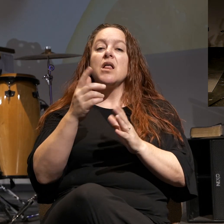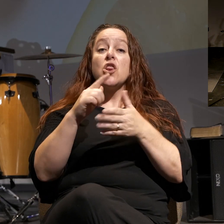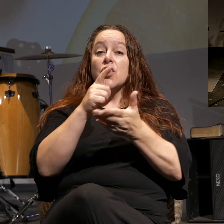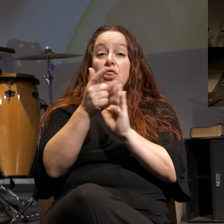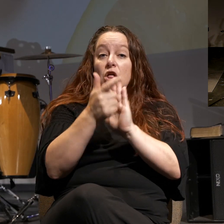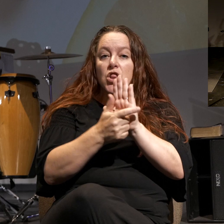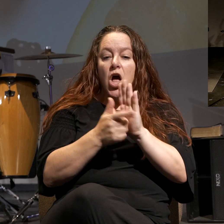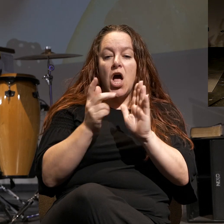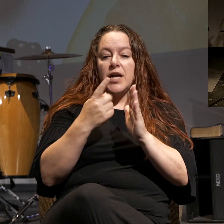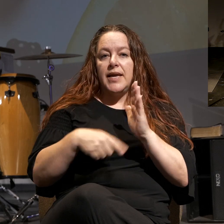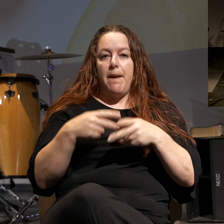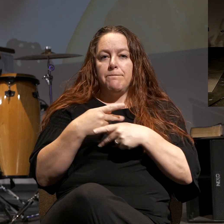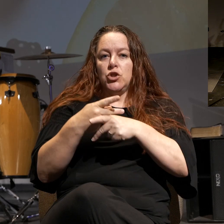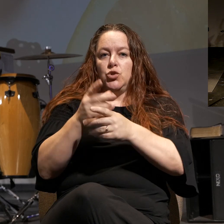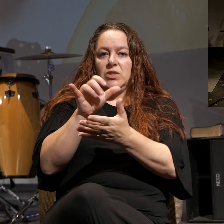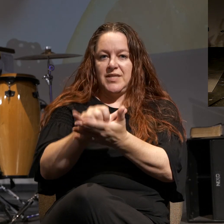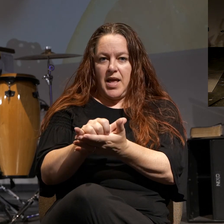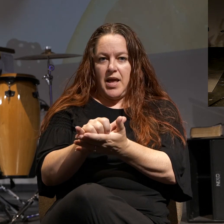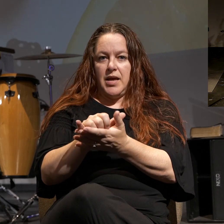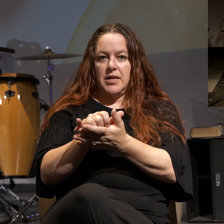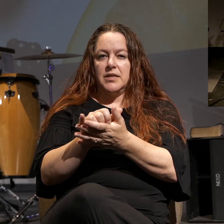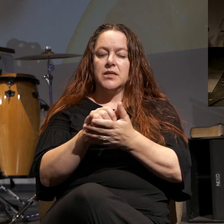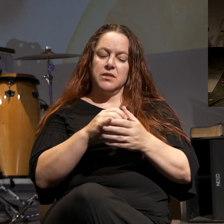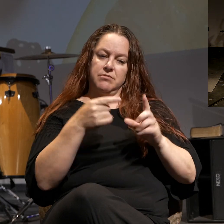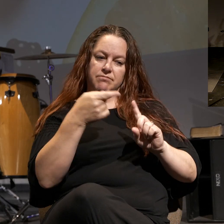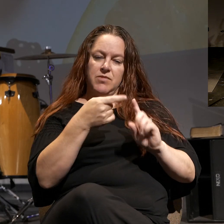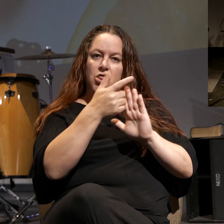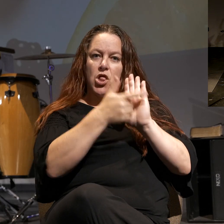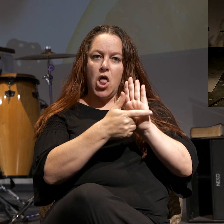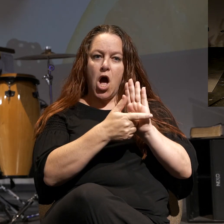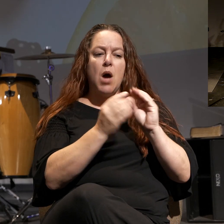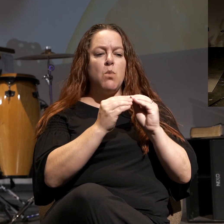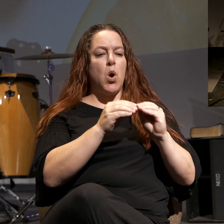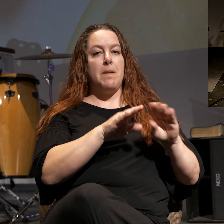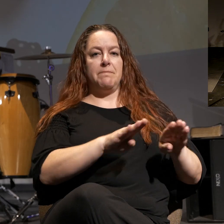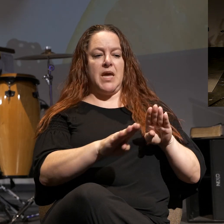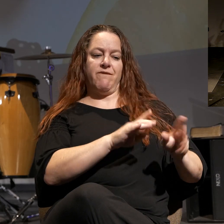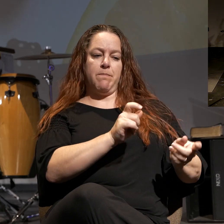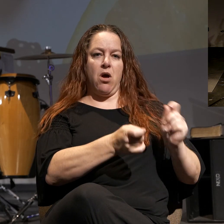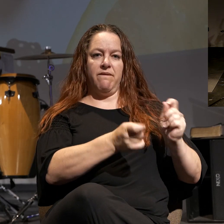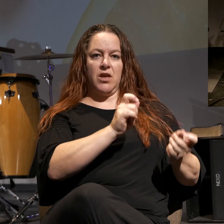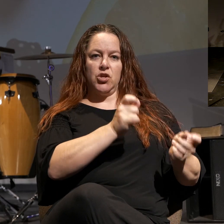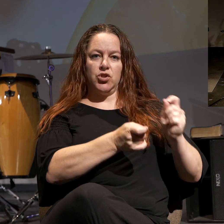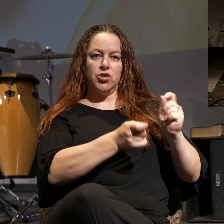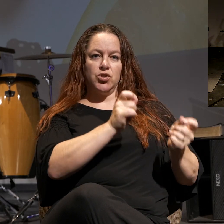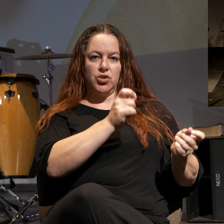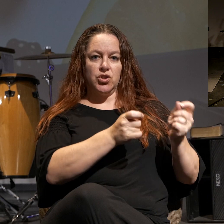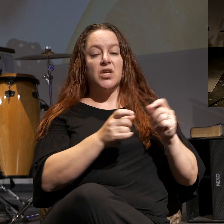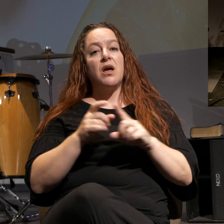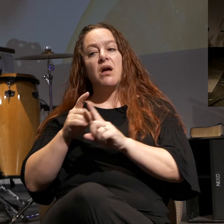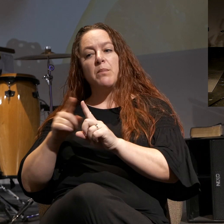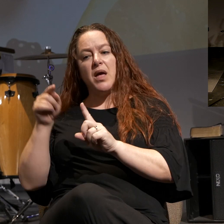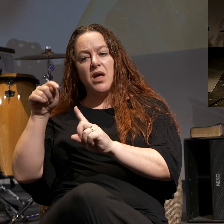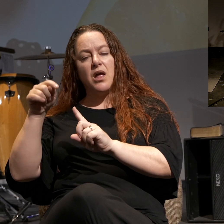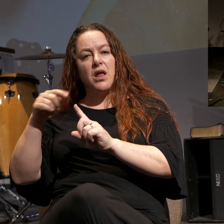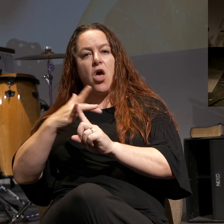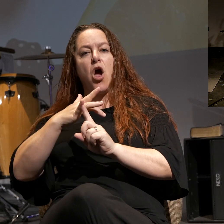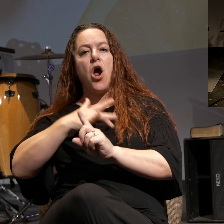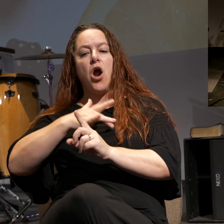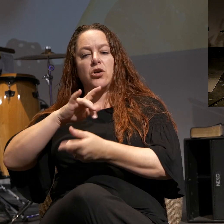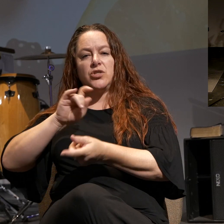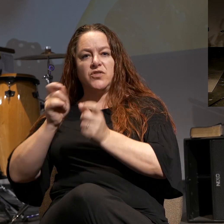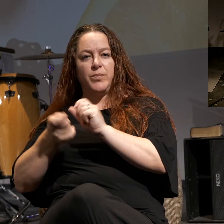produce this. So when you're talking about the law, the law is more about behavior modification. He's talking here about heart